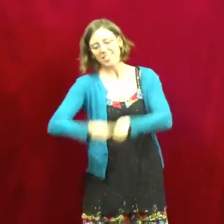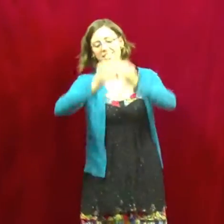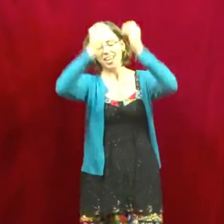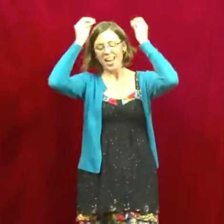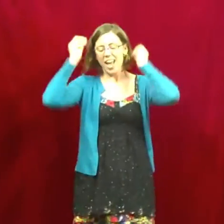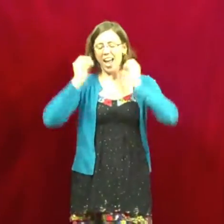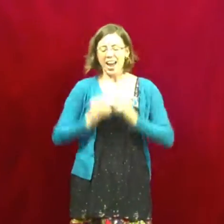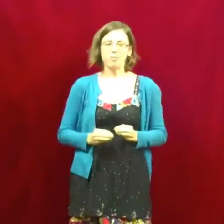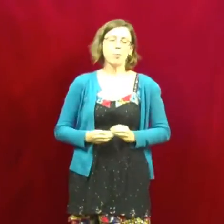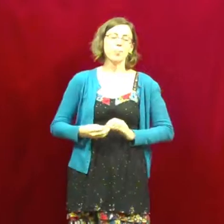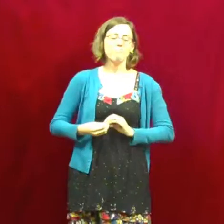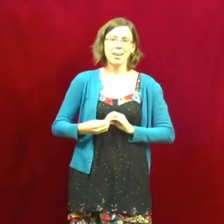and everyone will love me.